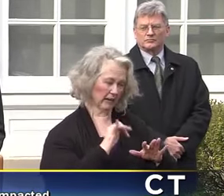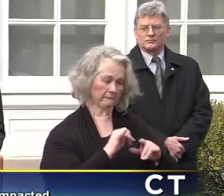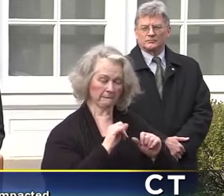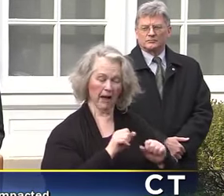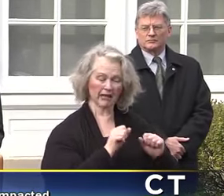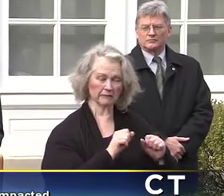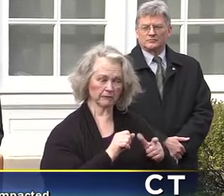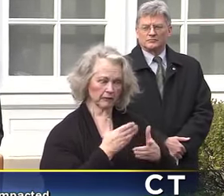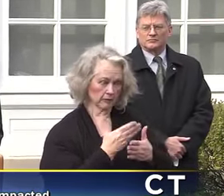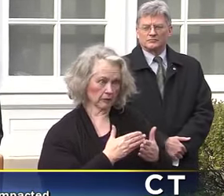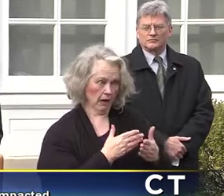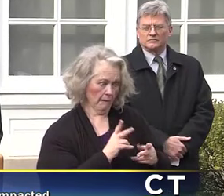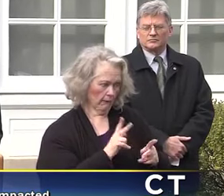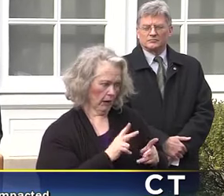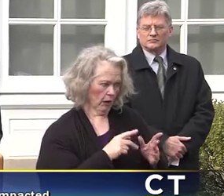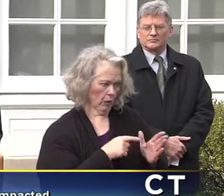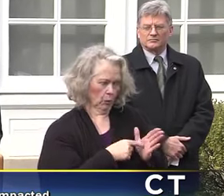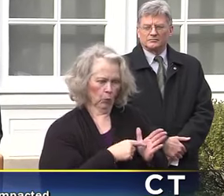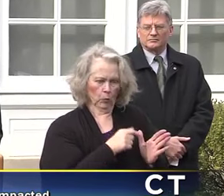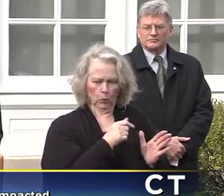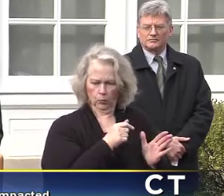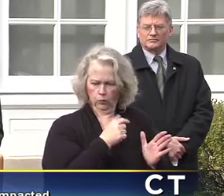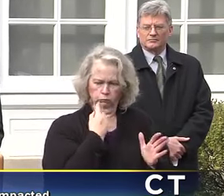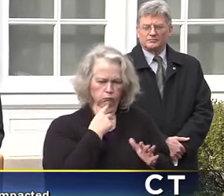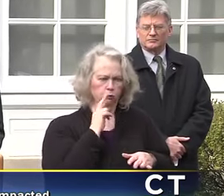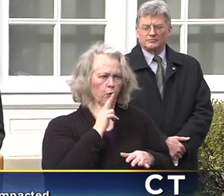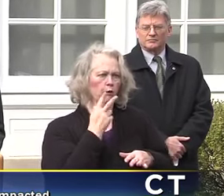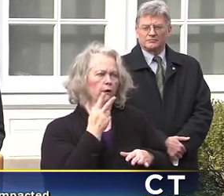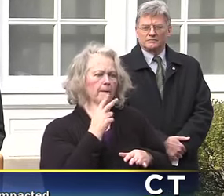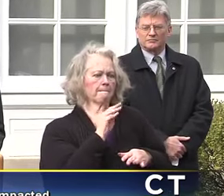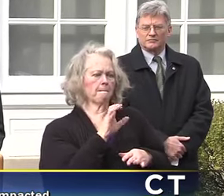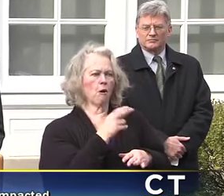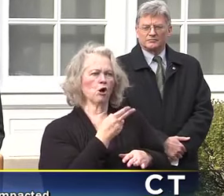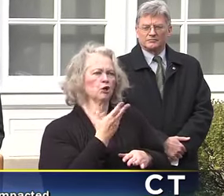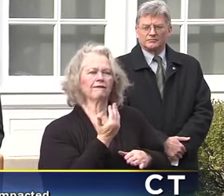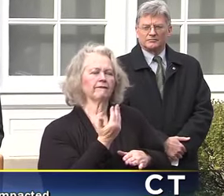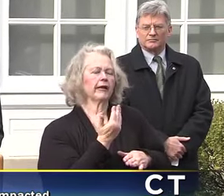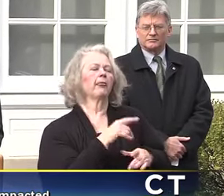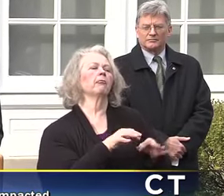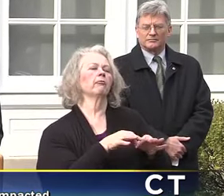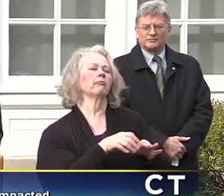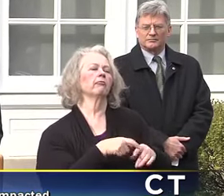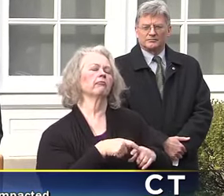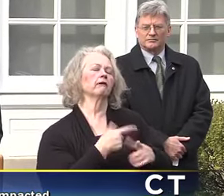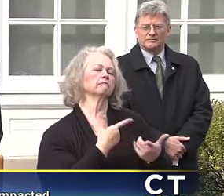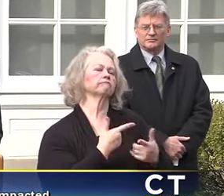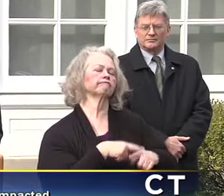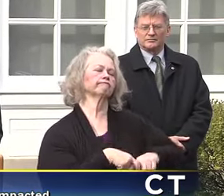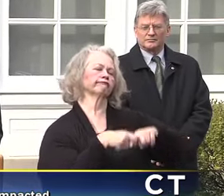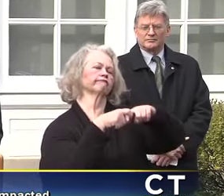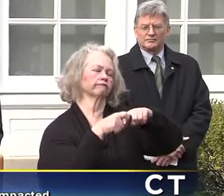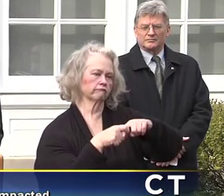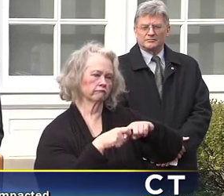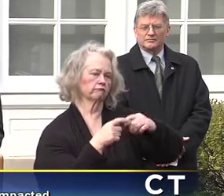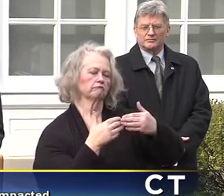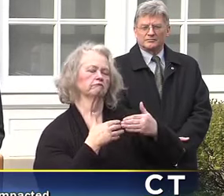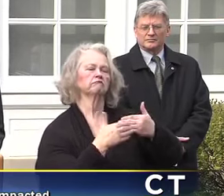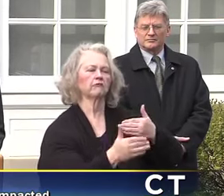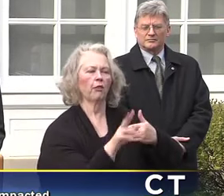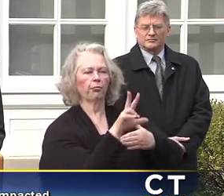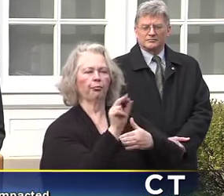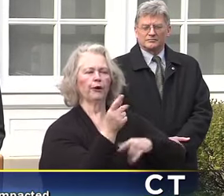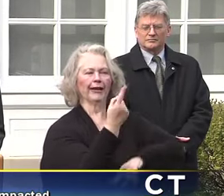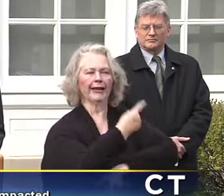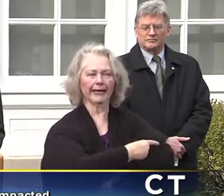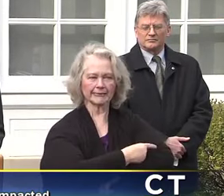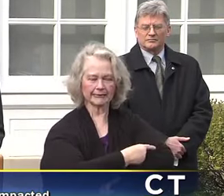as March 15th yesterday, or two days ago. So I think that type of flexibility, I think, going to be really important to